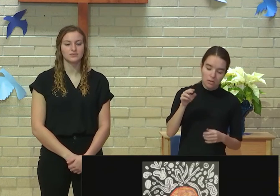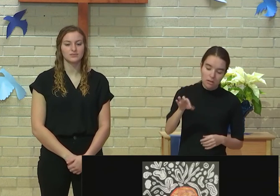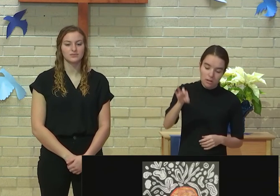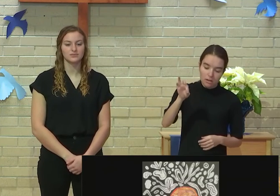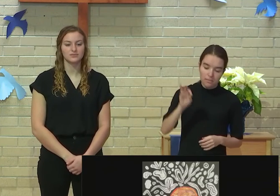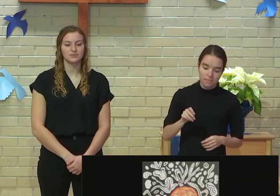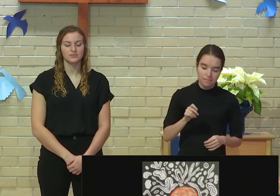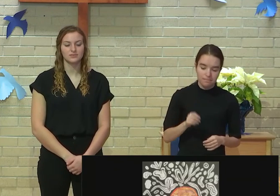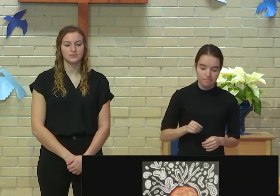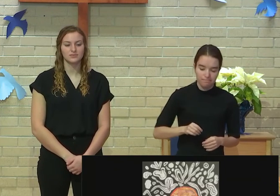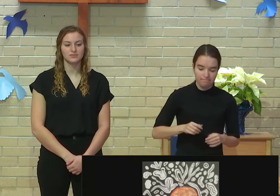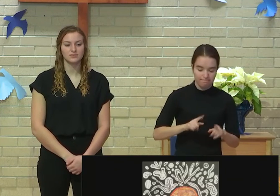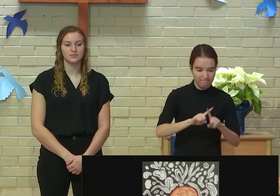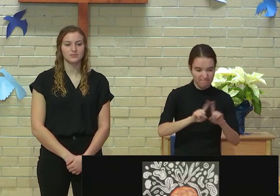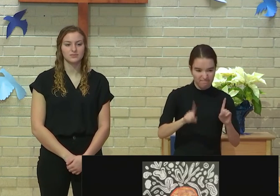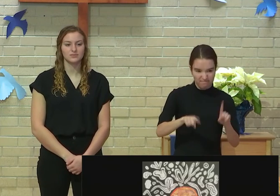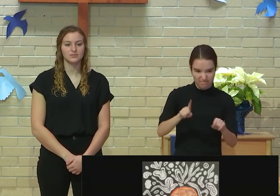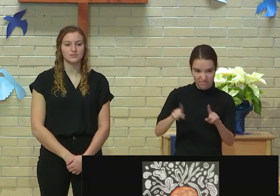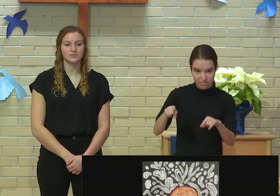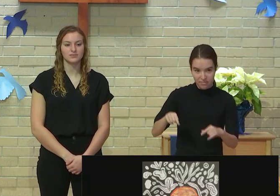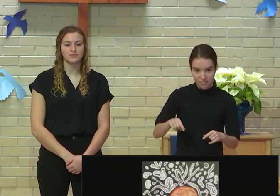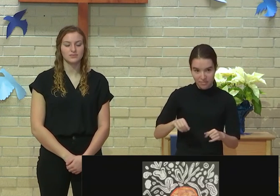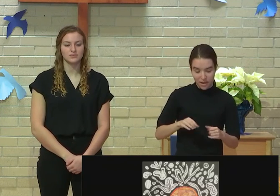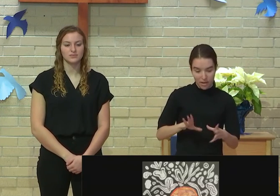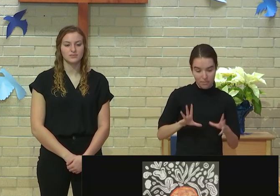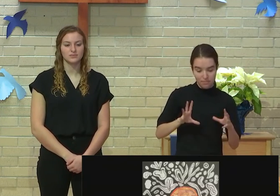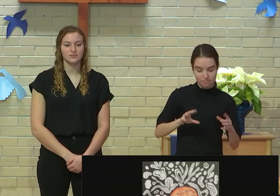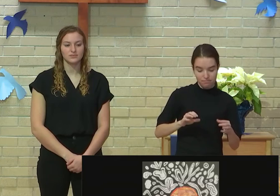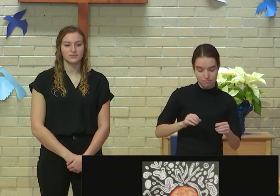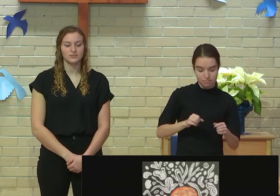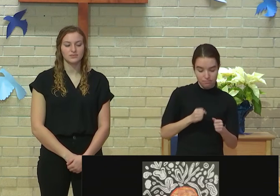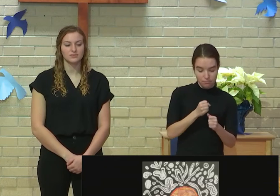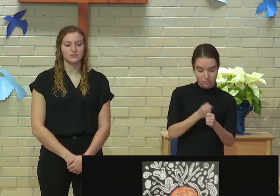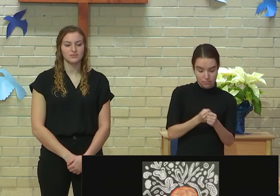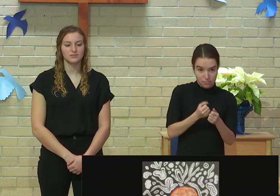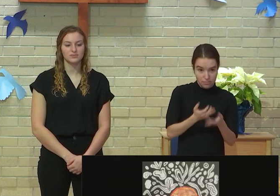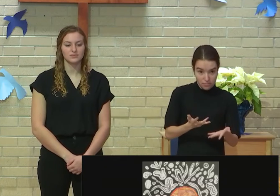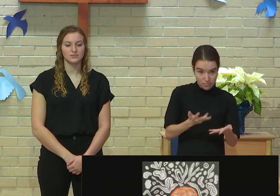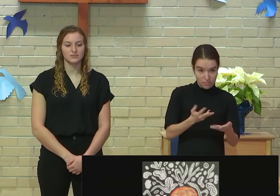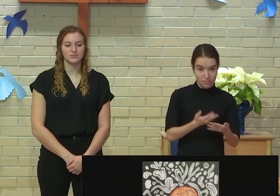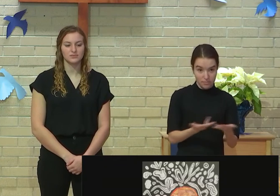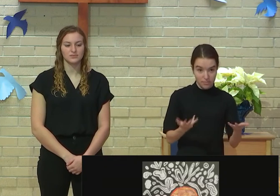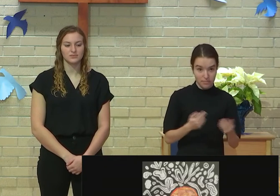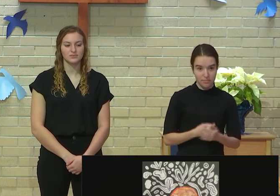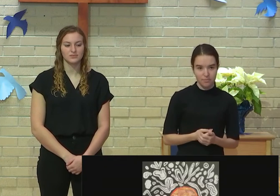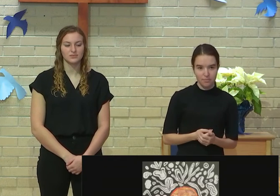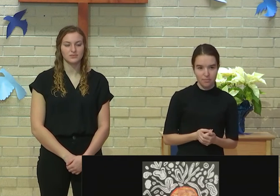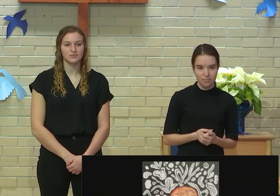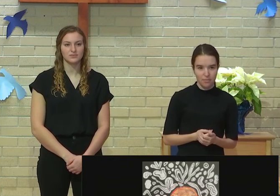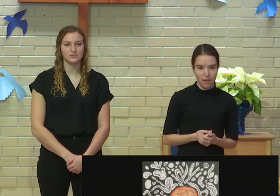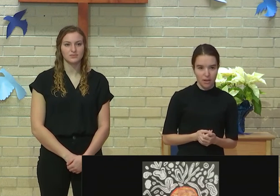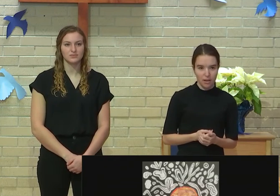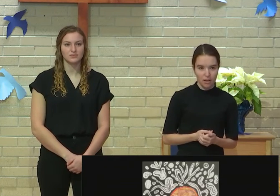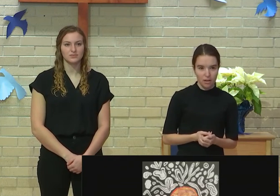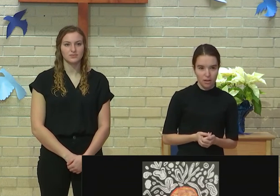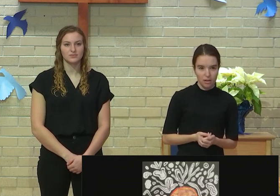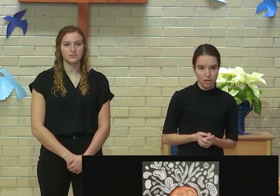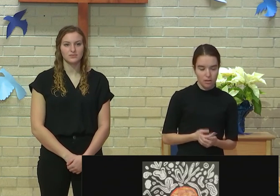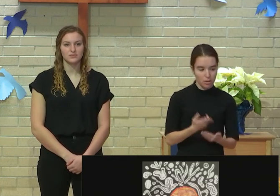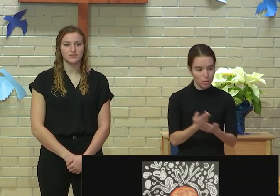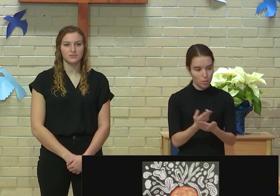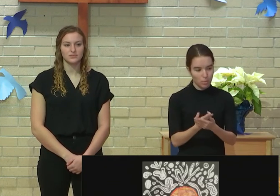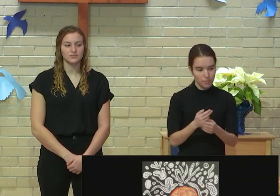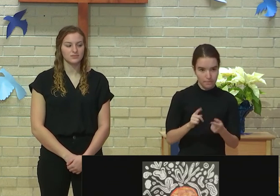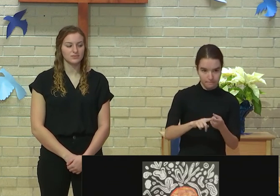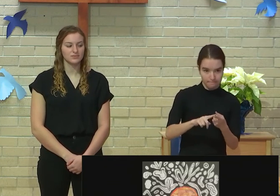create sort of my own image and then use pieces of magazines to build that image.